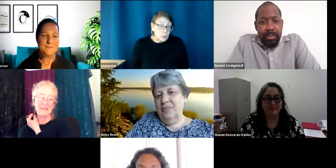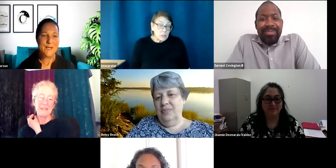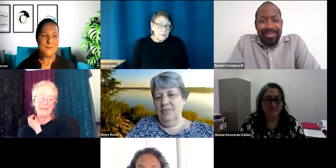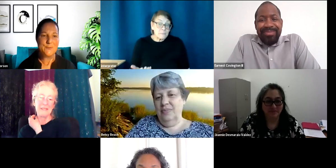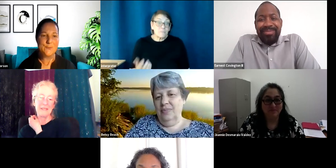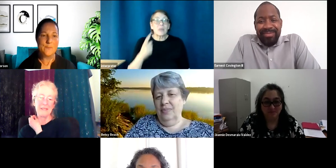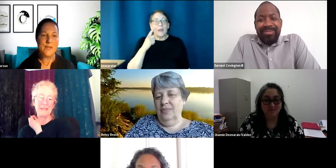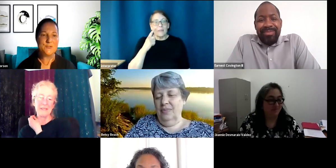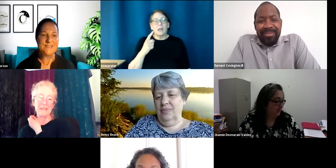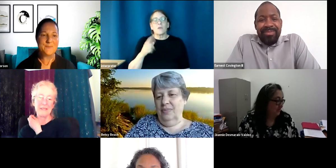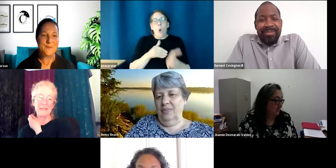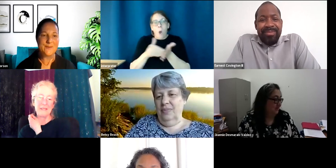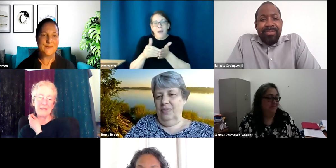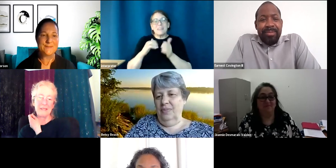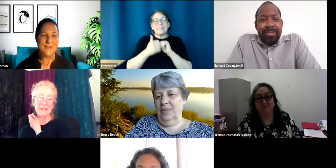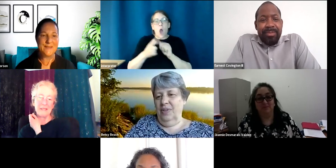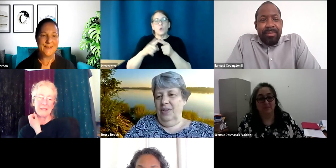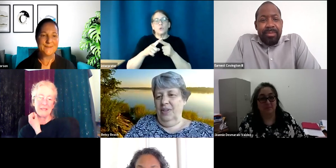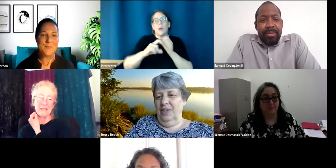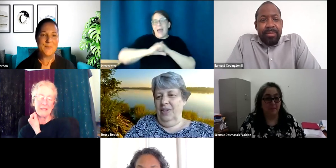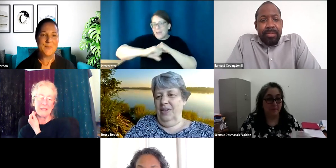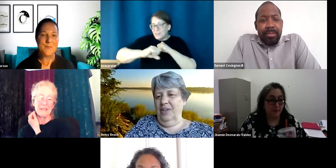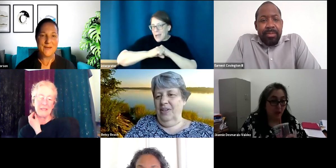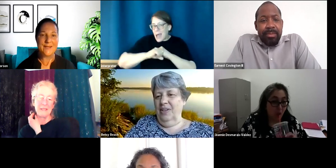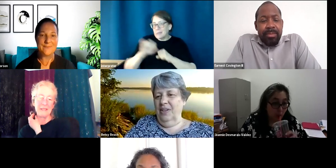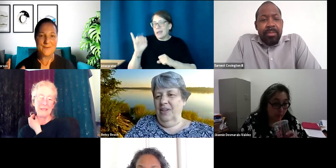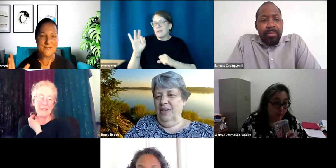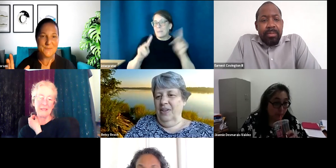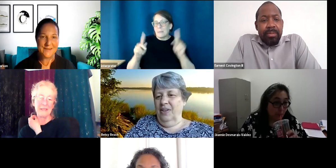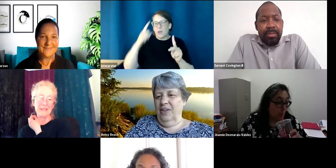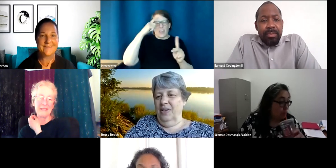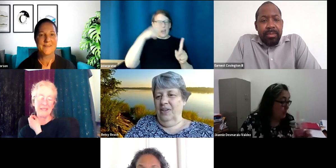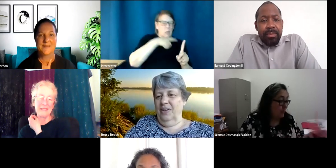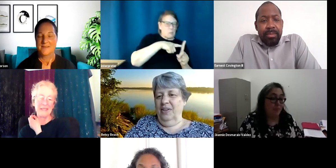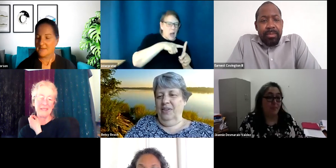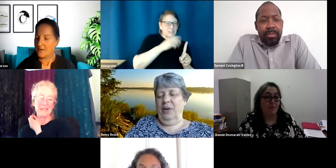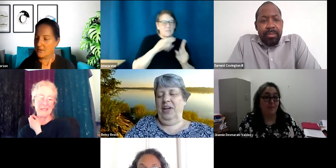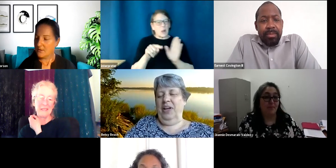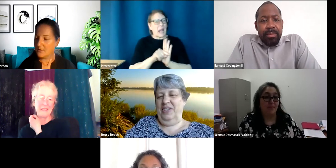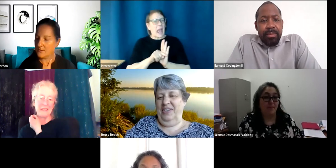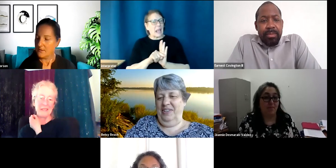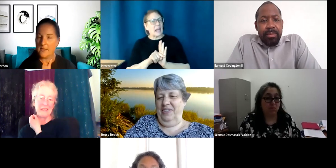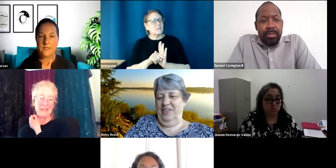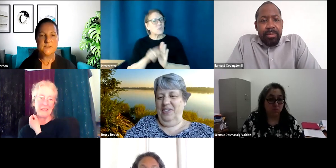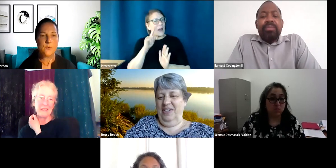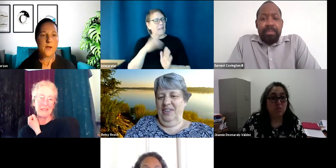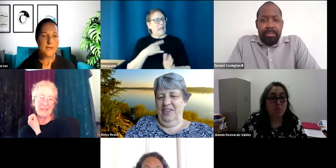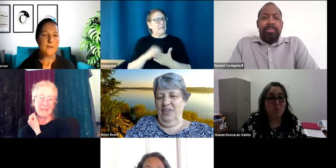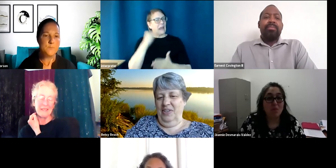of times how you mentioned something whether it's taken as positive or negative. How you spin it. Right. Yes. Yeah.